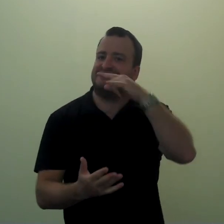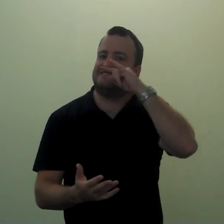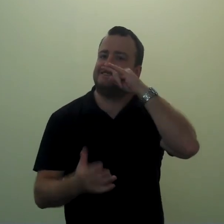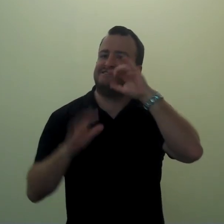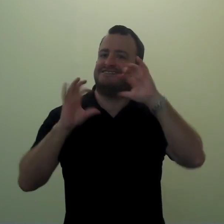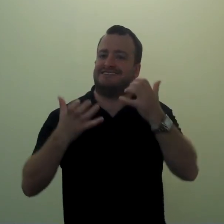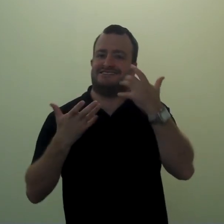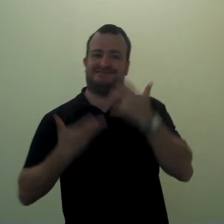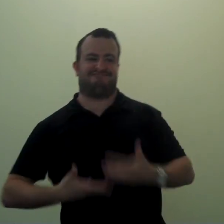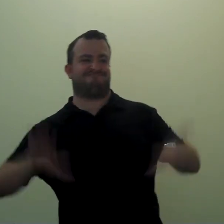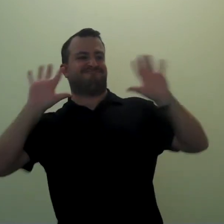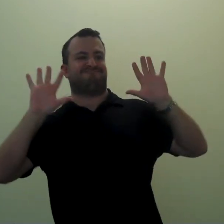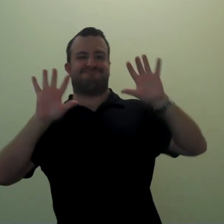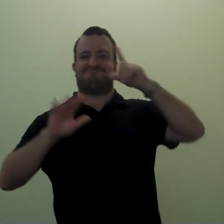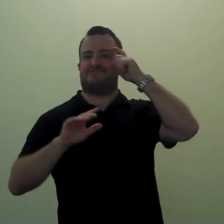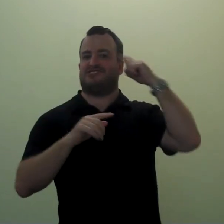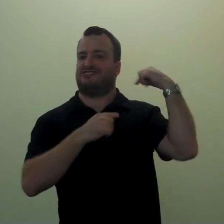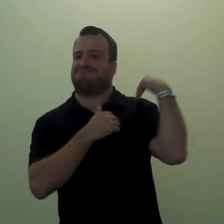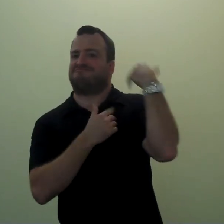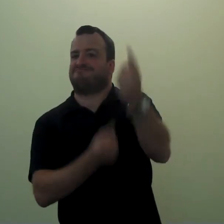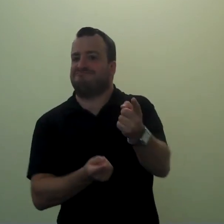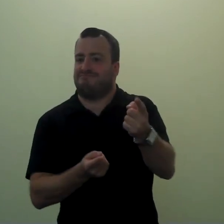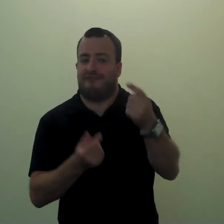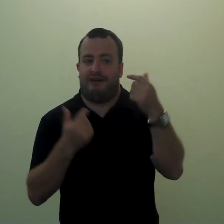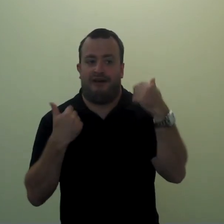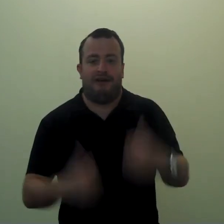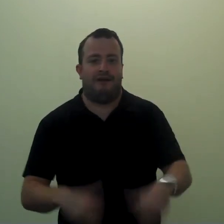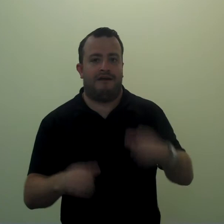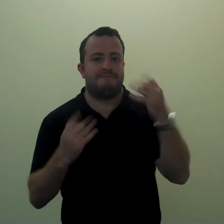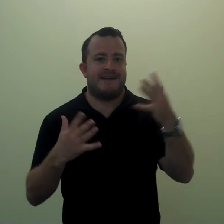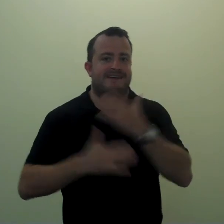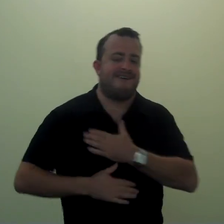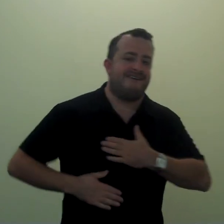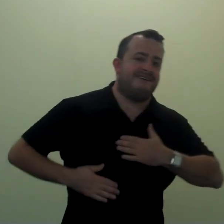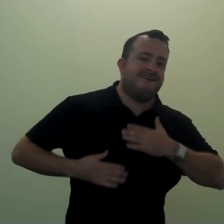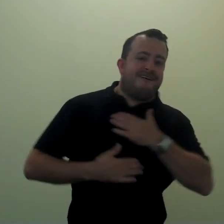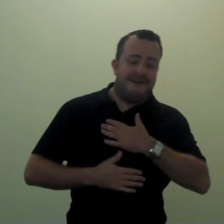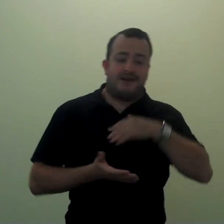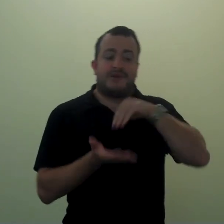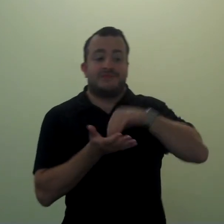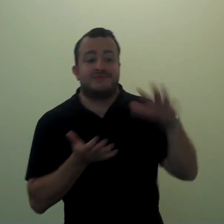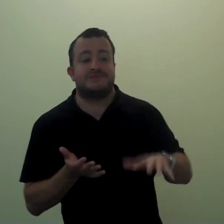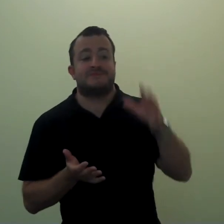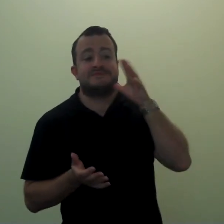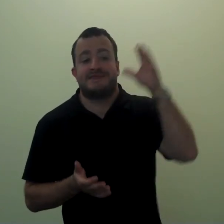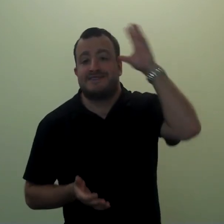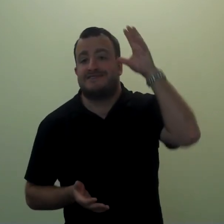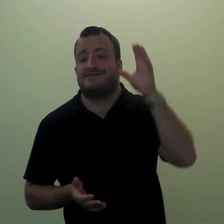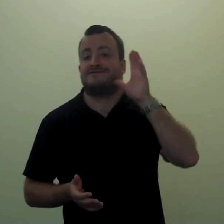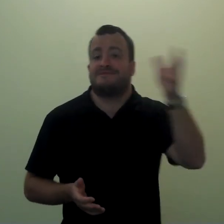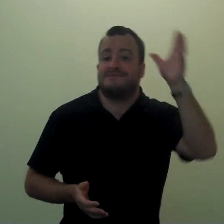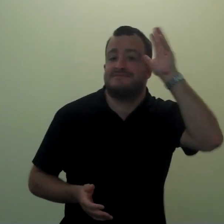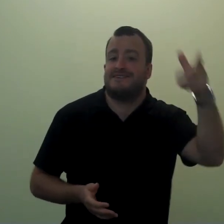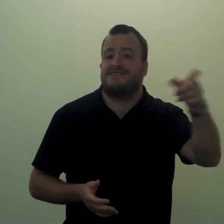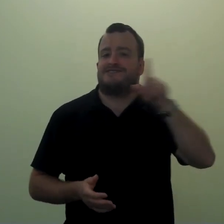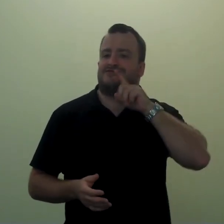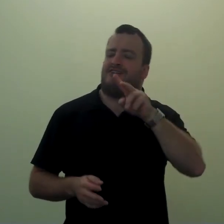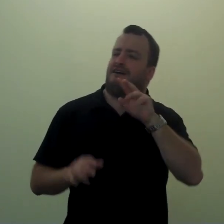ASL kids' class this summer, and the response has been great. Students and their parents and grandparents